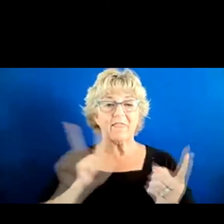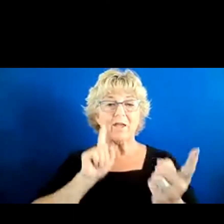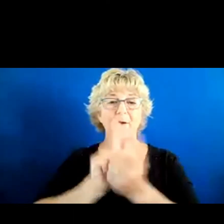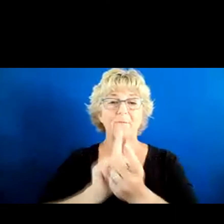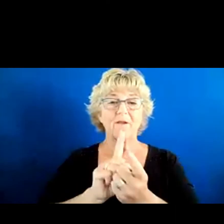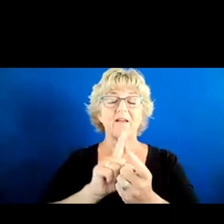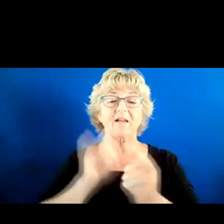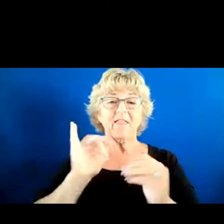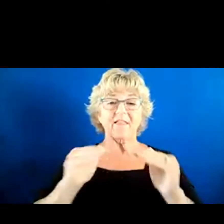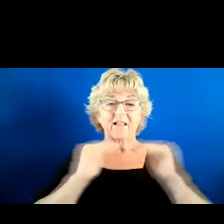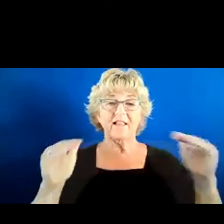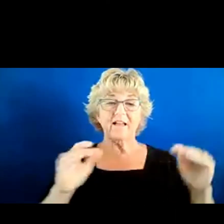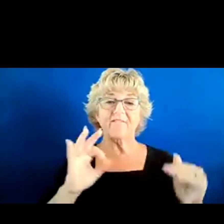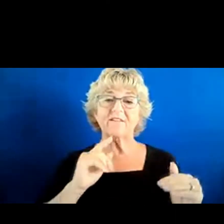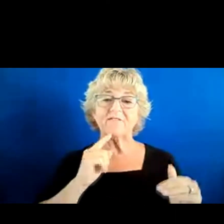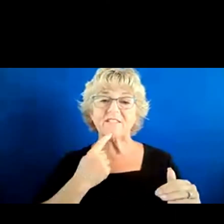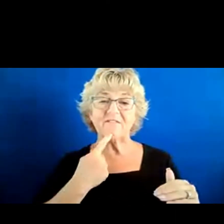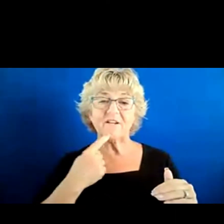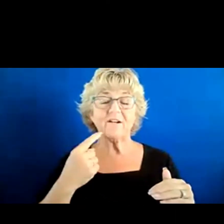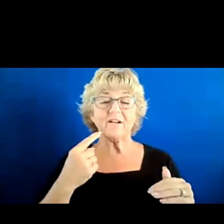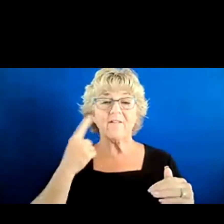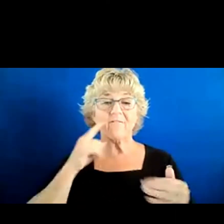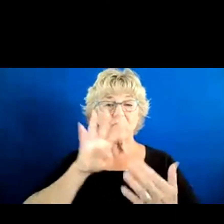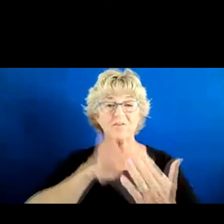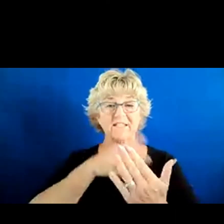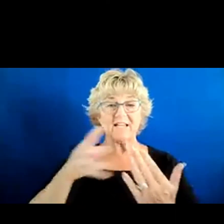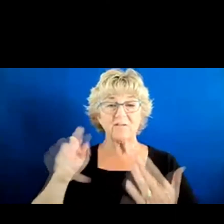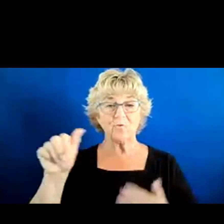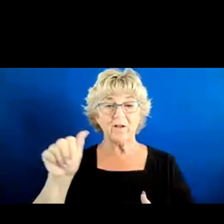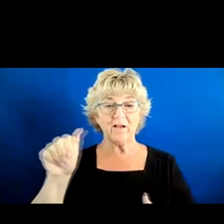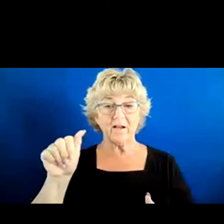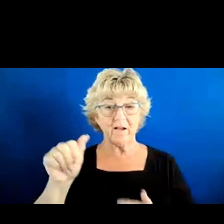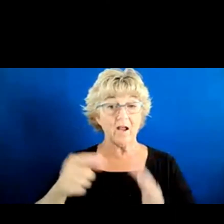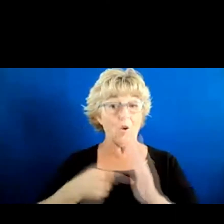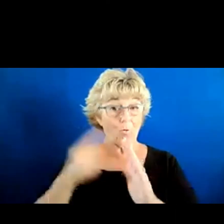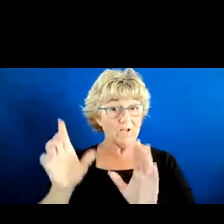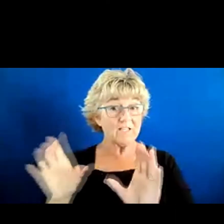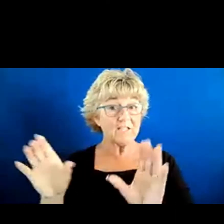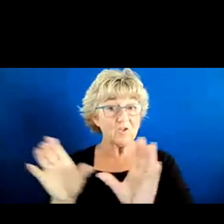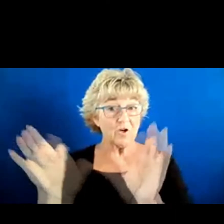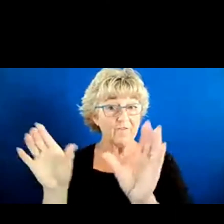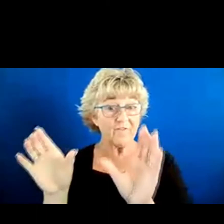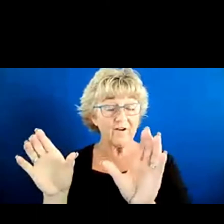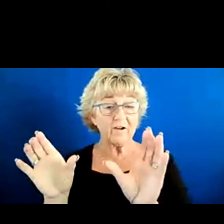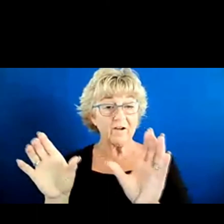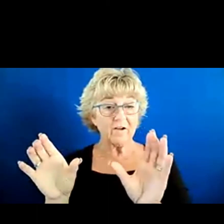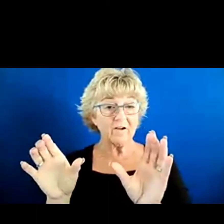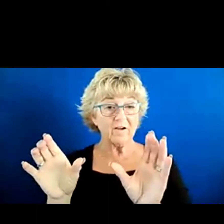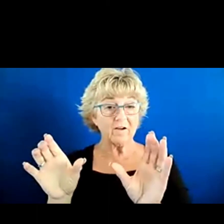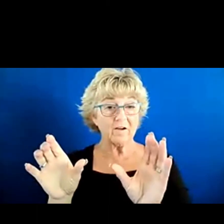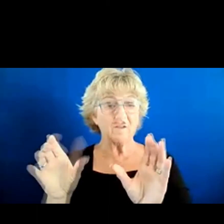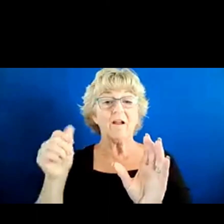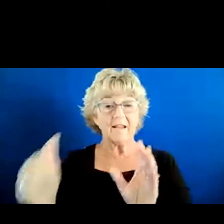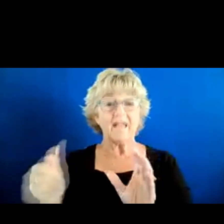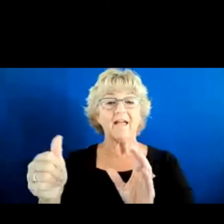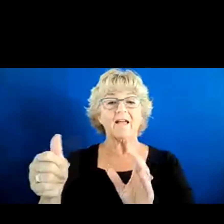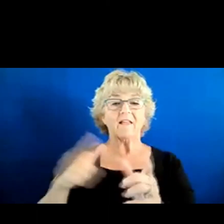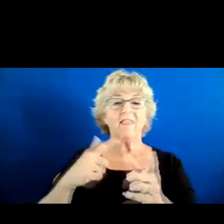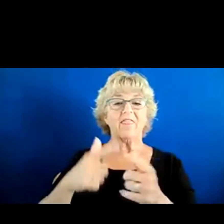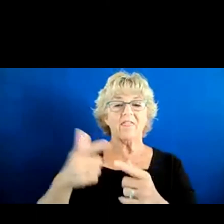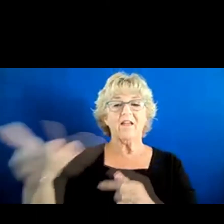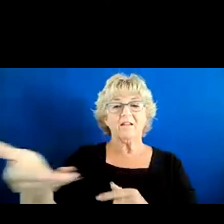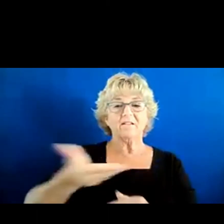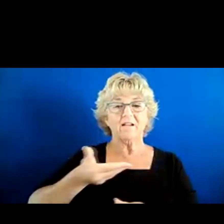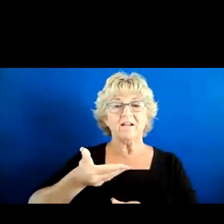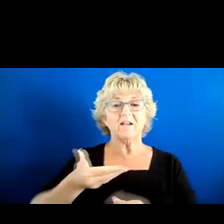requirements for Schedule A. And once they're certified, anybody in the federal government can hire them through